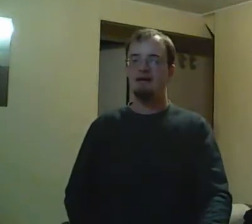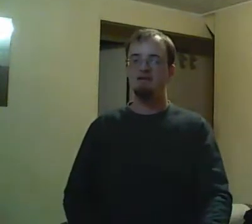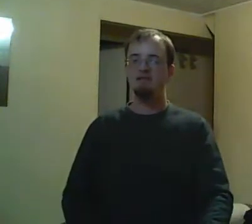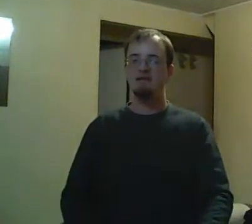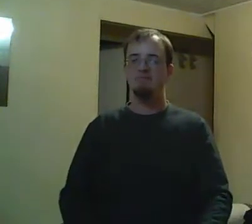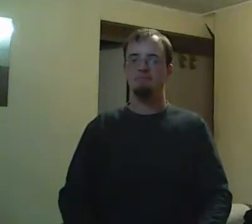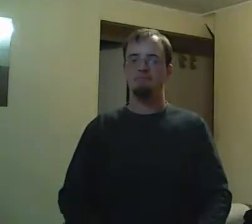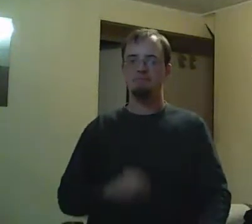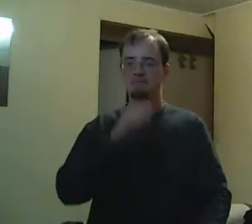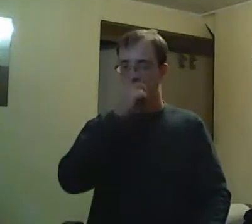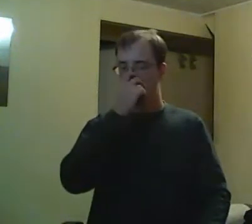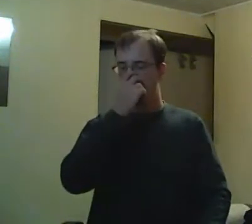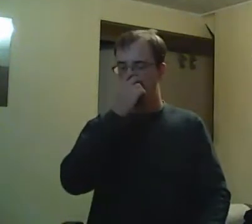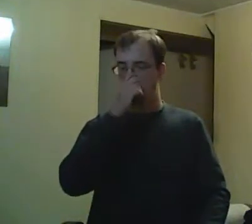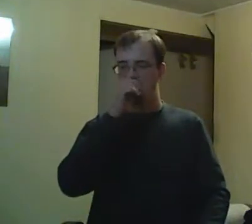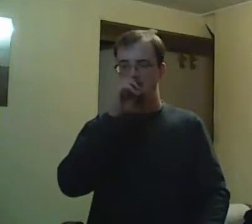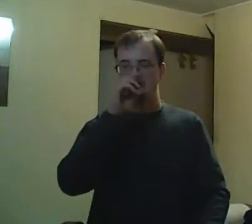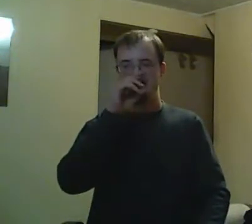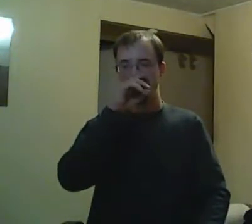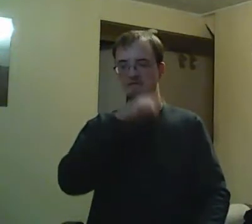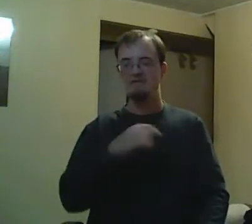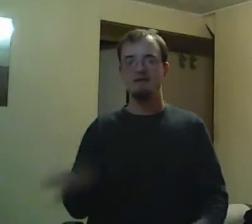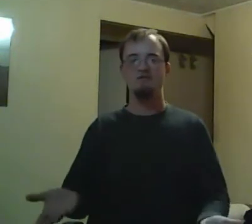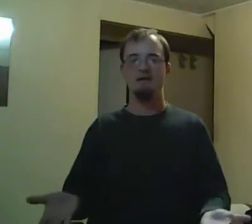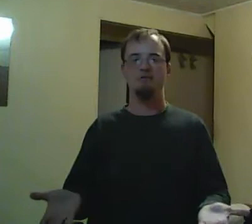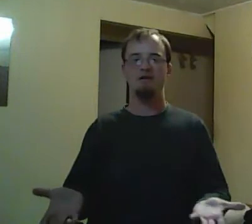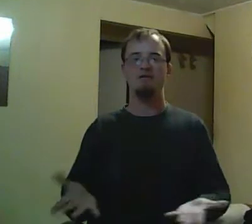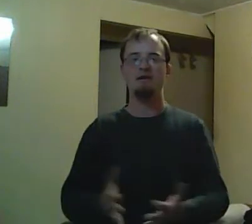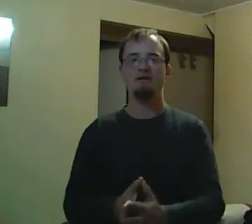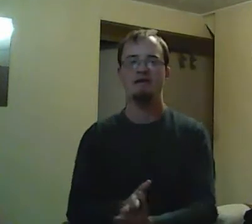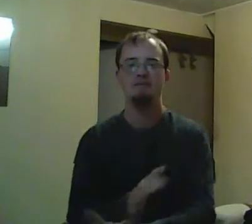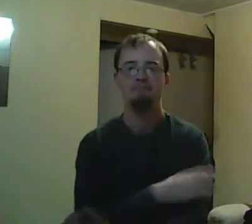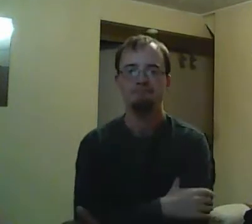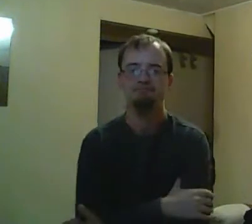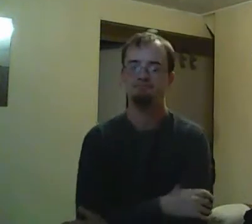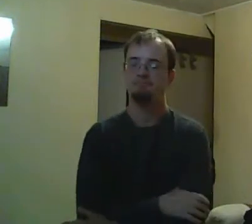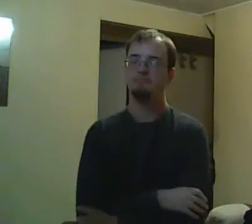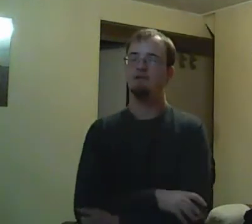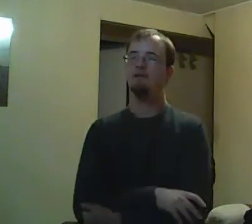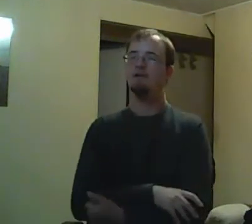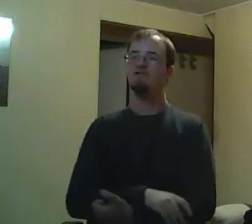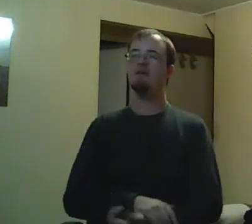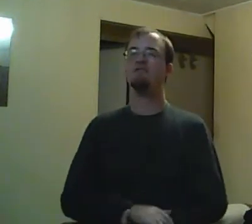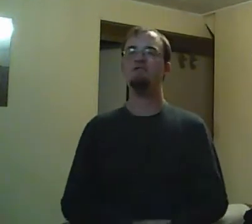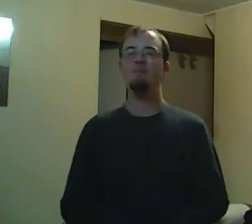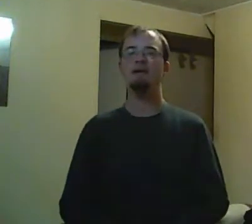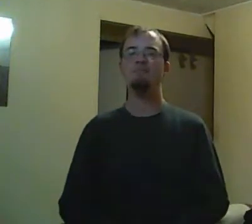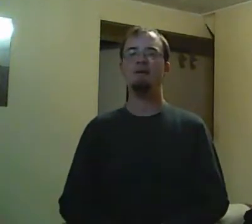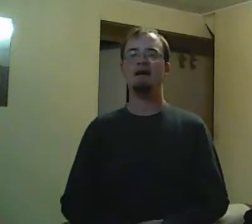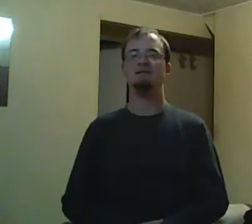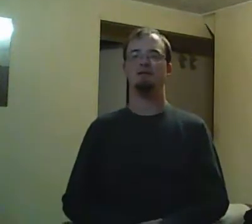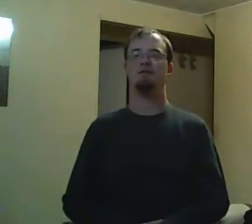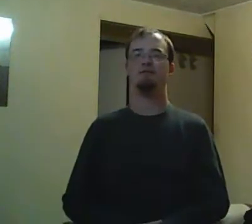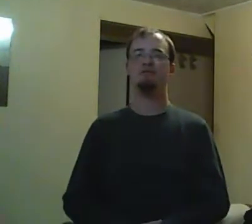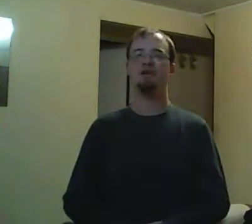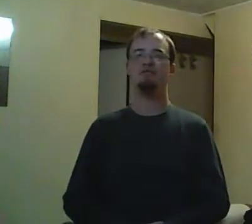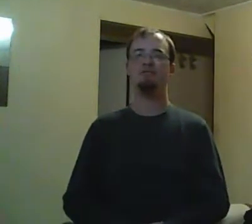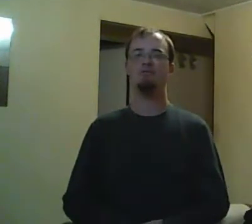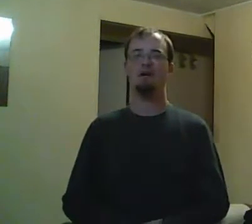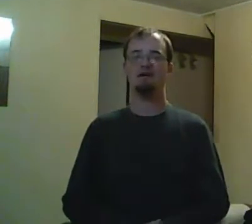made a big mistake saying that Jimmy and Spinner dumped Rick into the dumpster that made him see the paint cans,